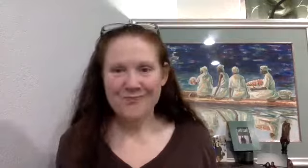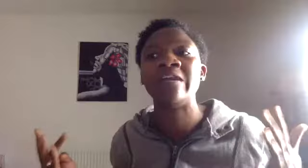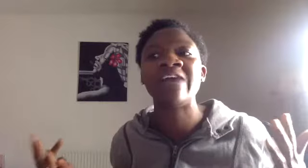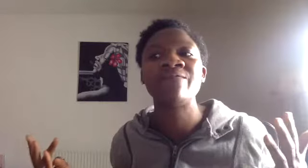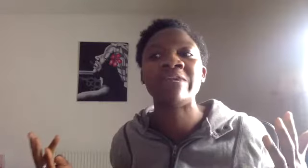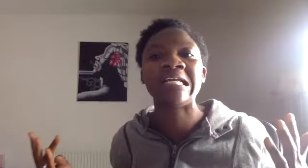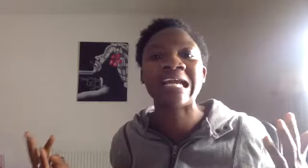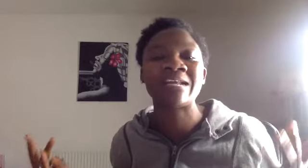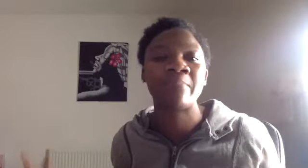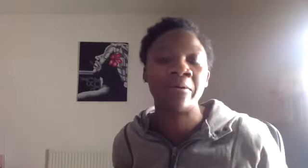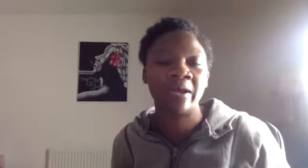and never really cared about it?